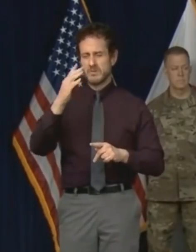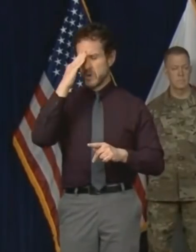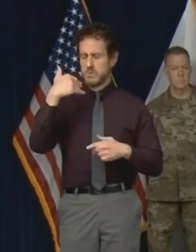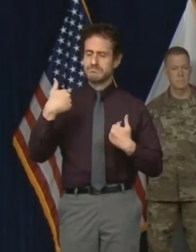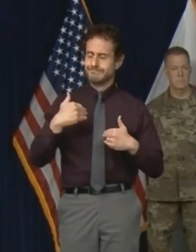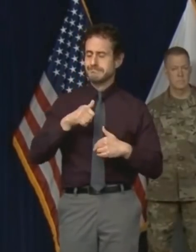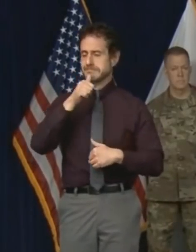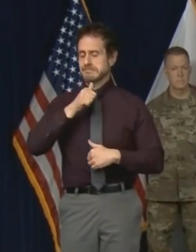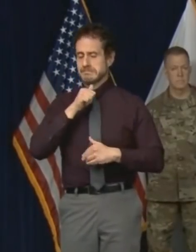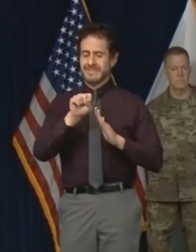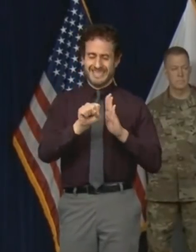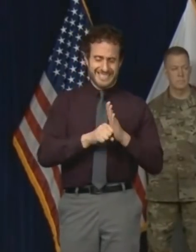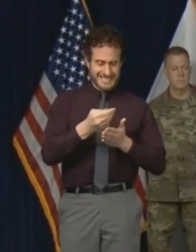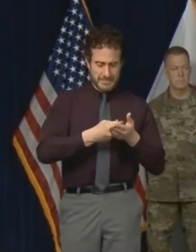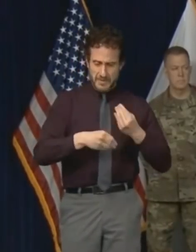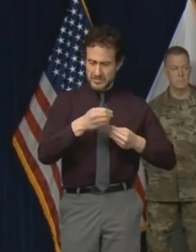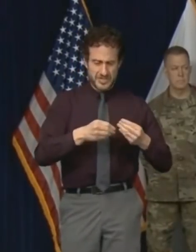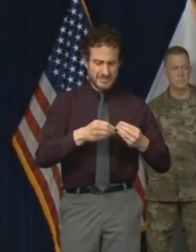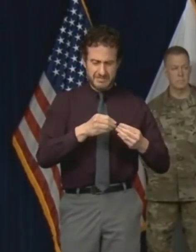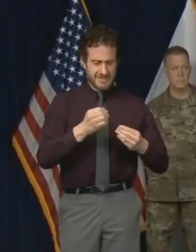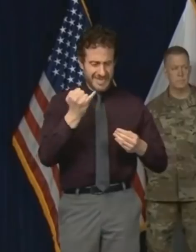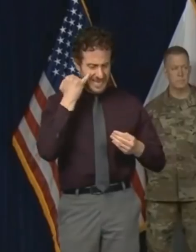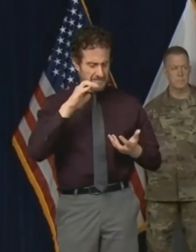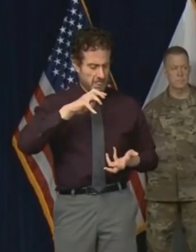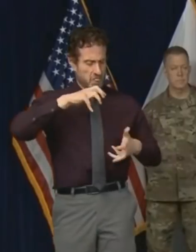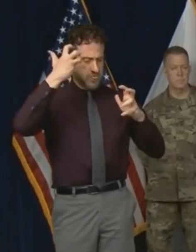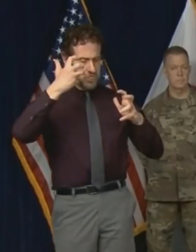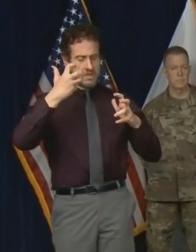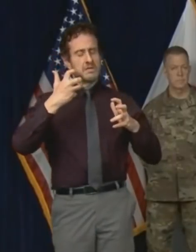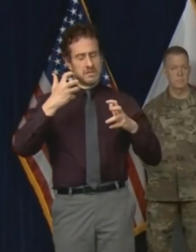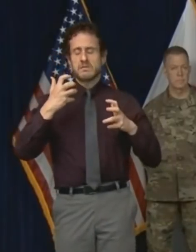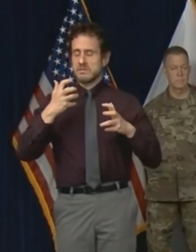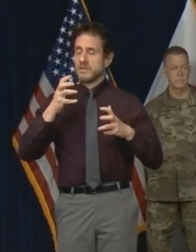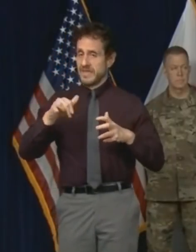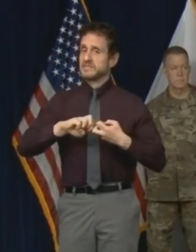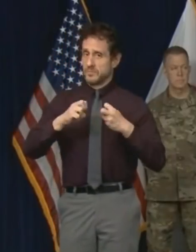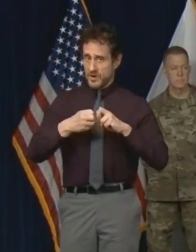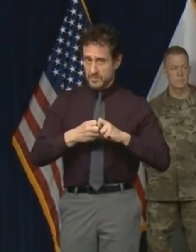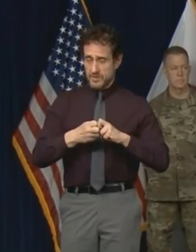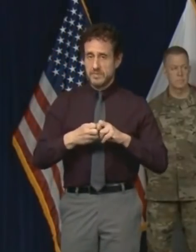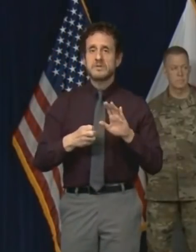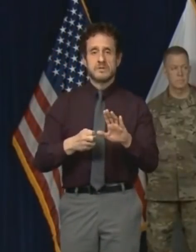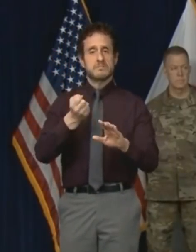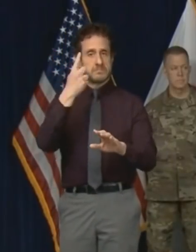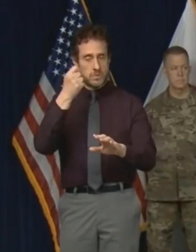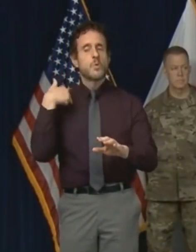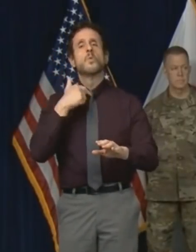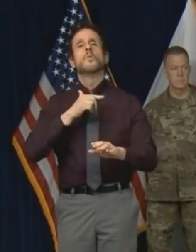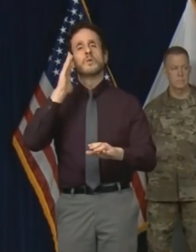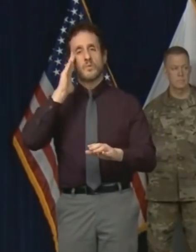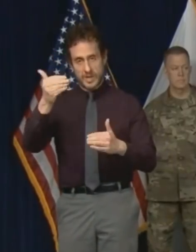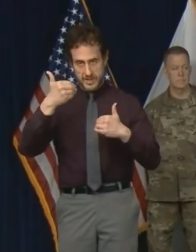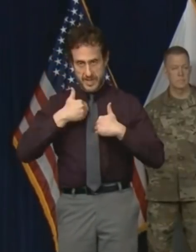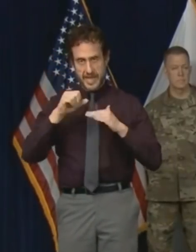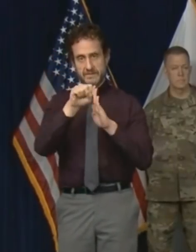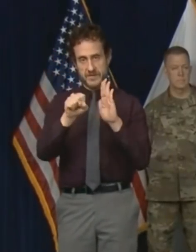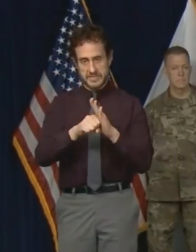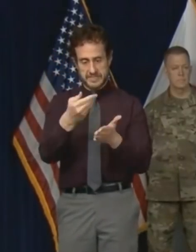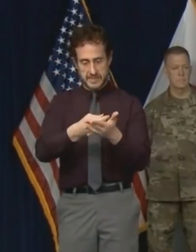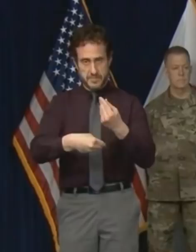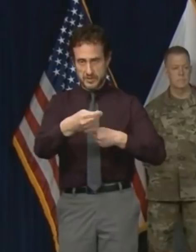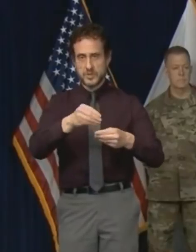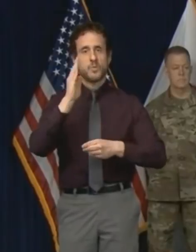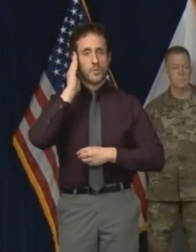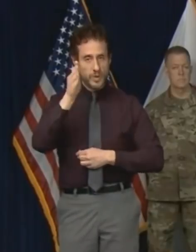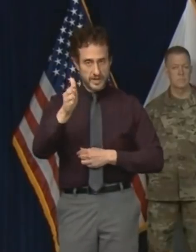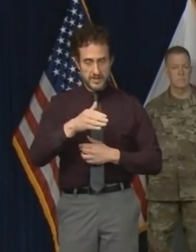cause. So let me just say up front we will not go without a state budget. We will